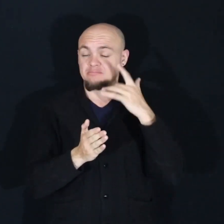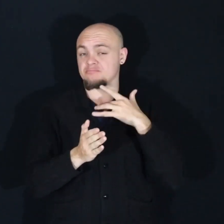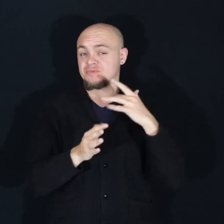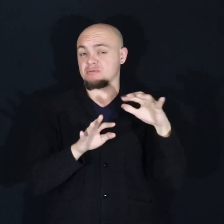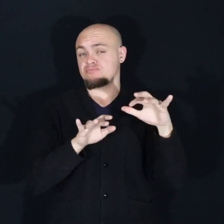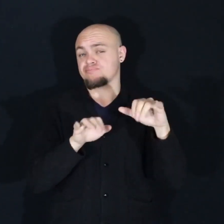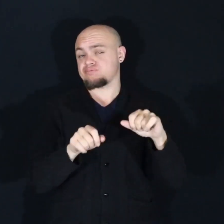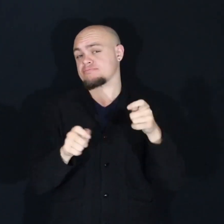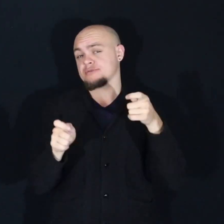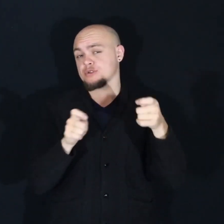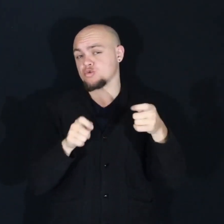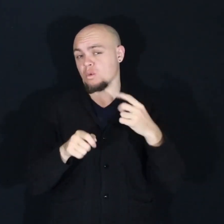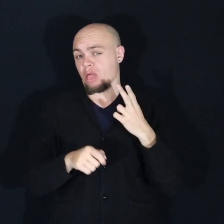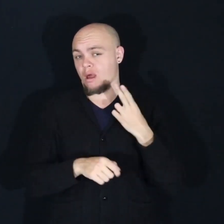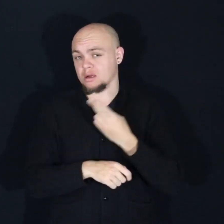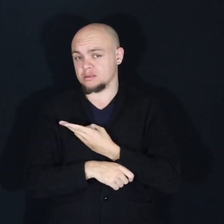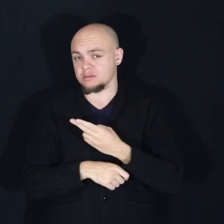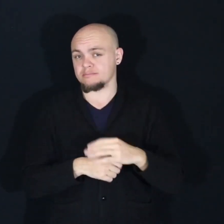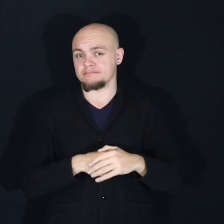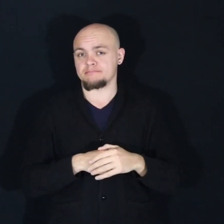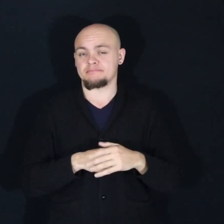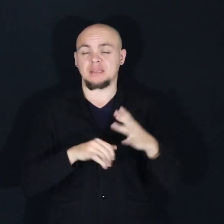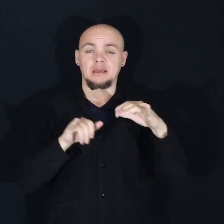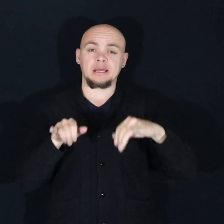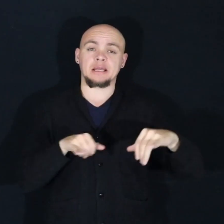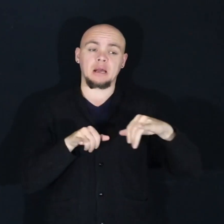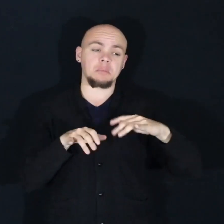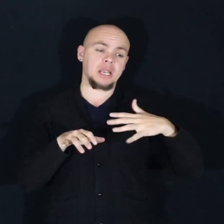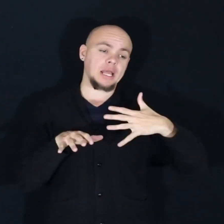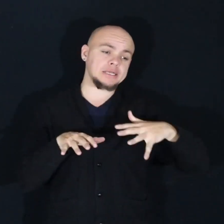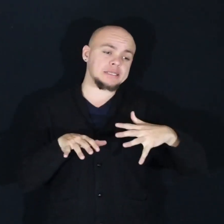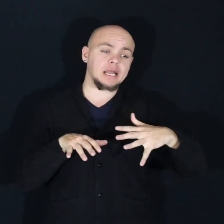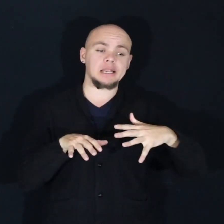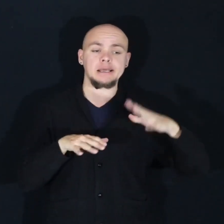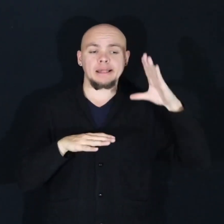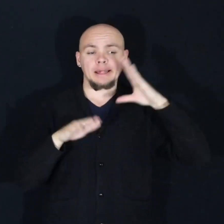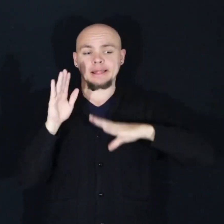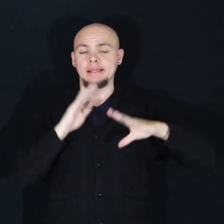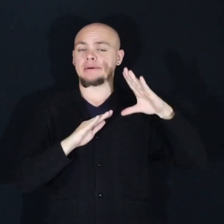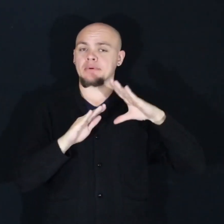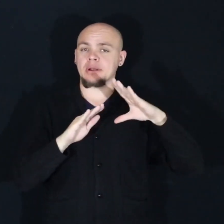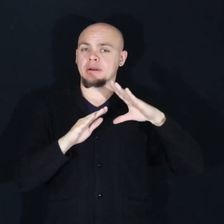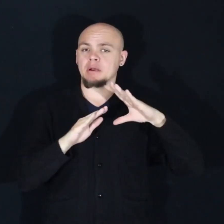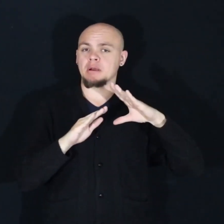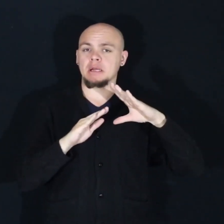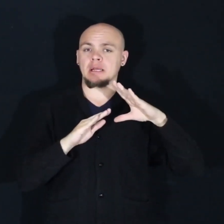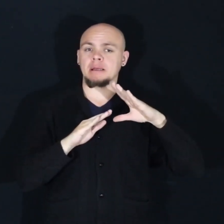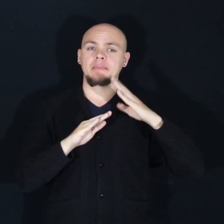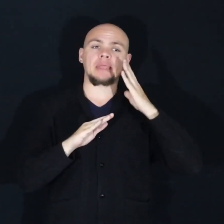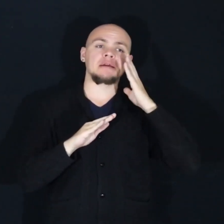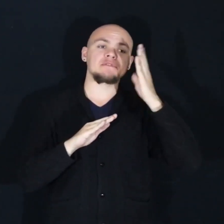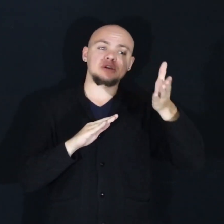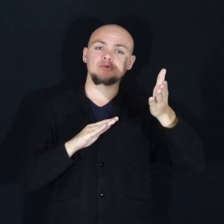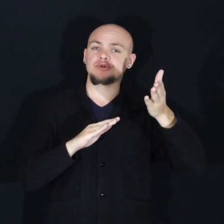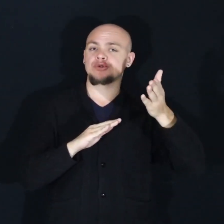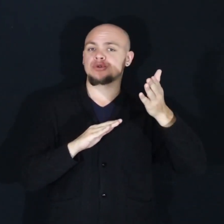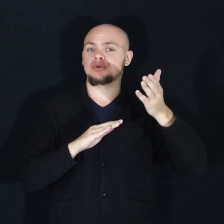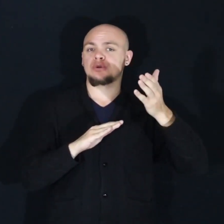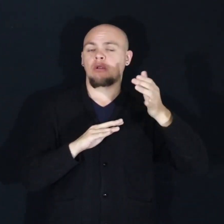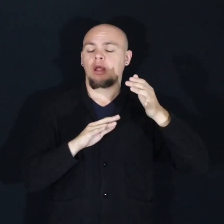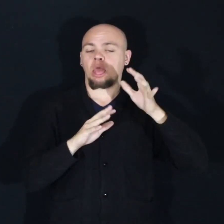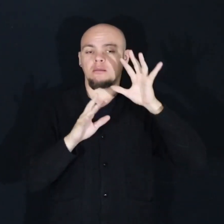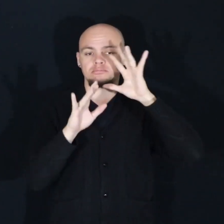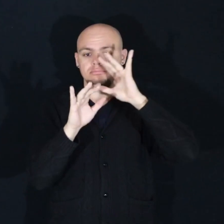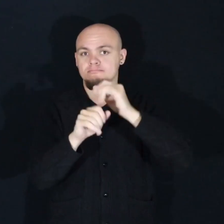us. It's common to fall into our anxieties and to start worrying about the future or to even get caught up in